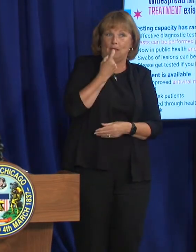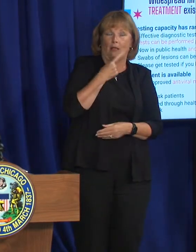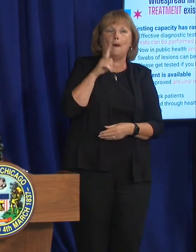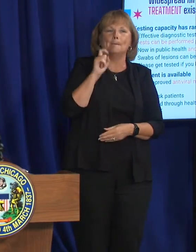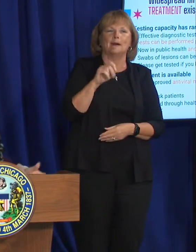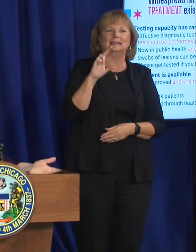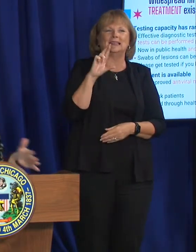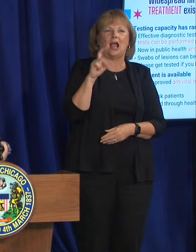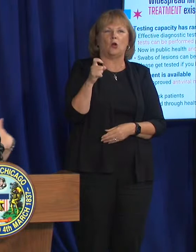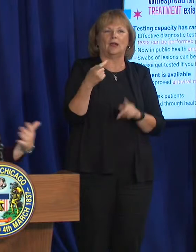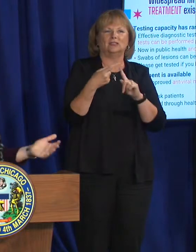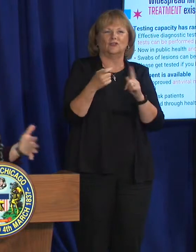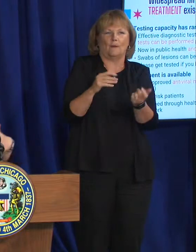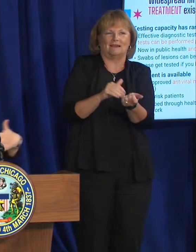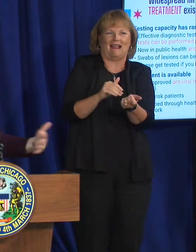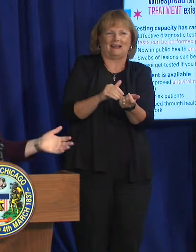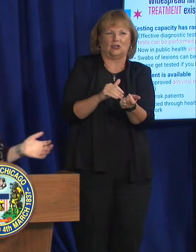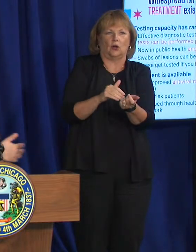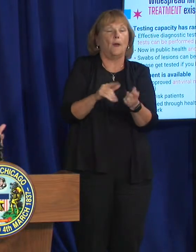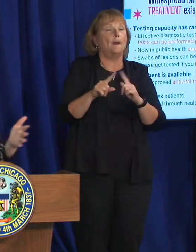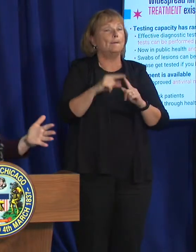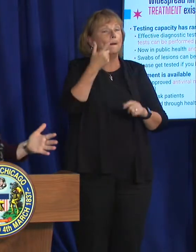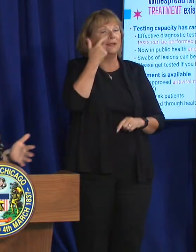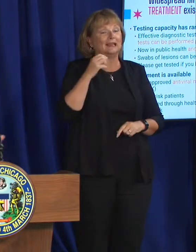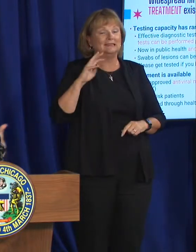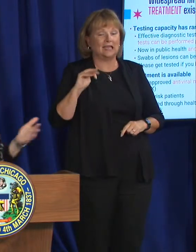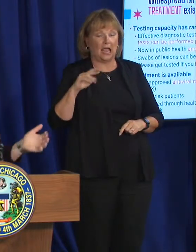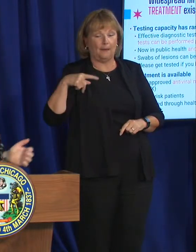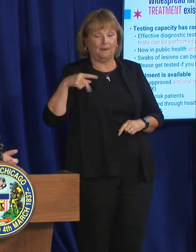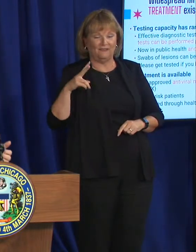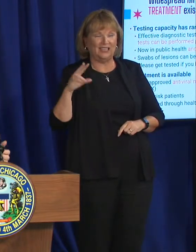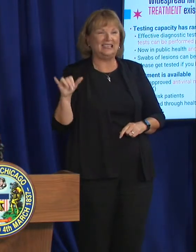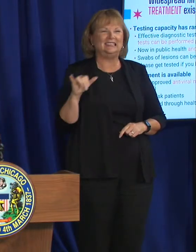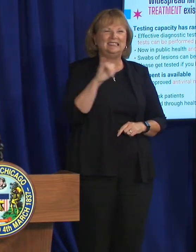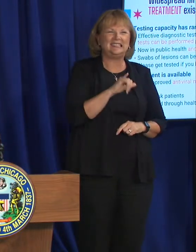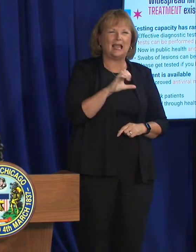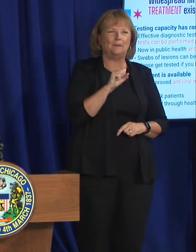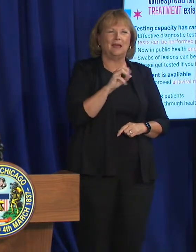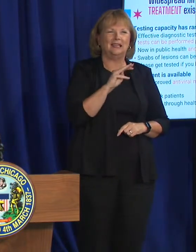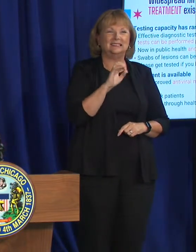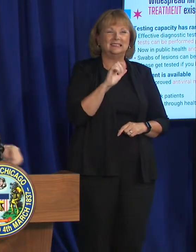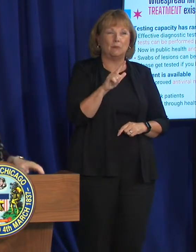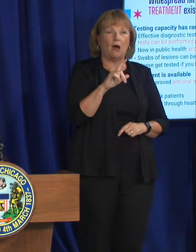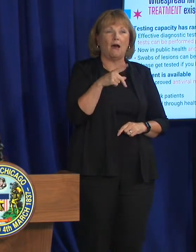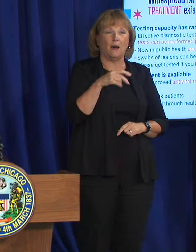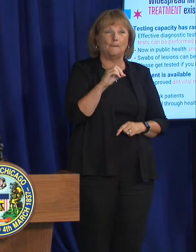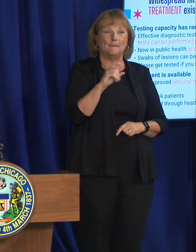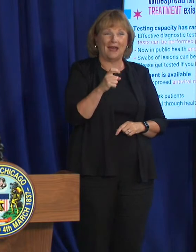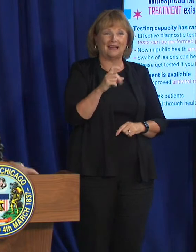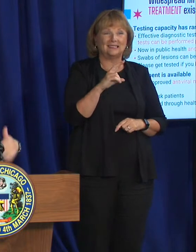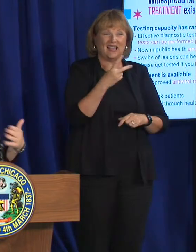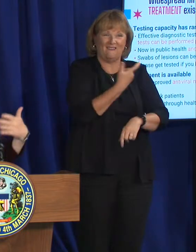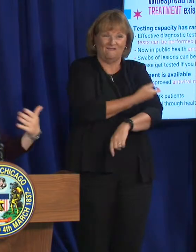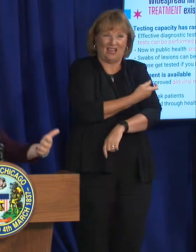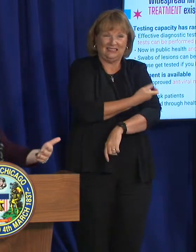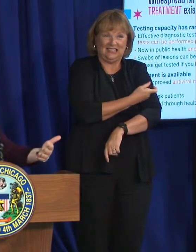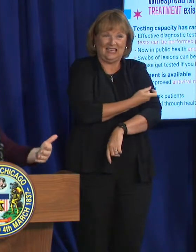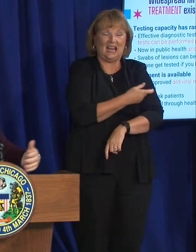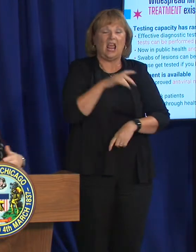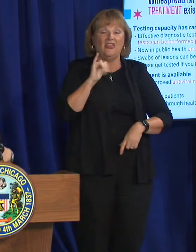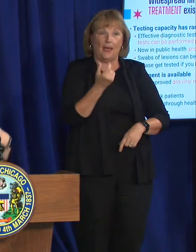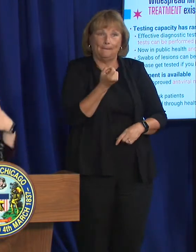provider. But because monkeypox is in the same family as the smallpox vaccine, this treatment was actually authorized for